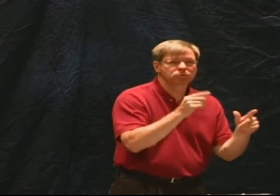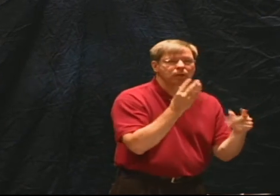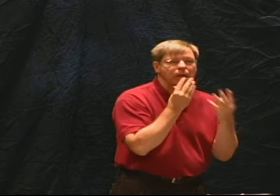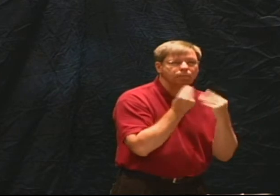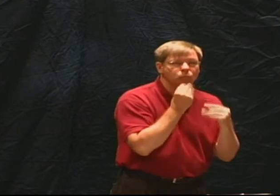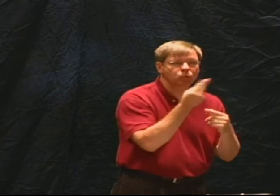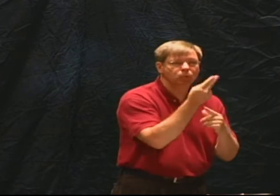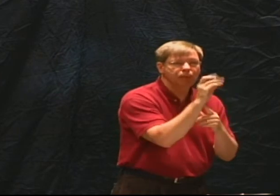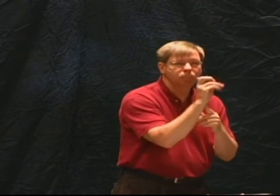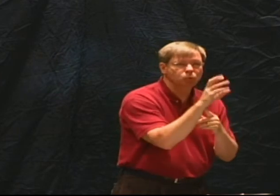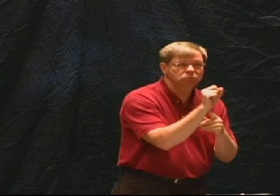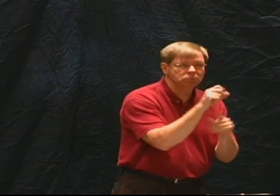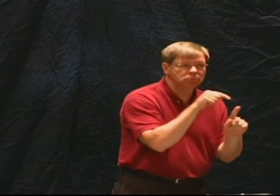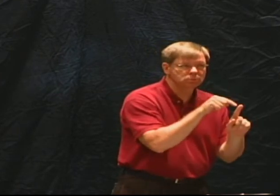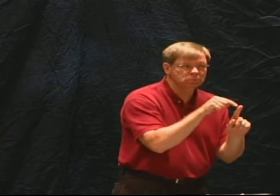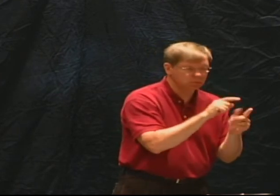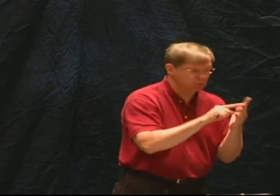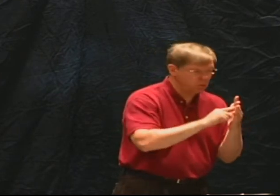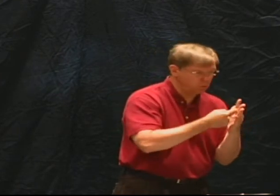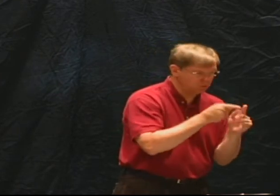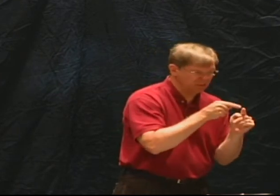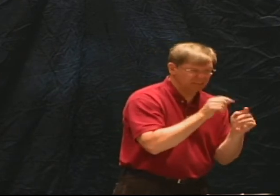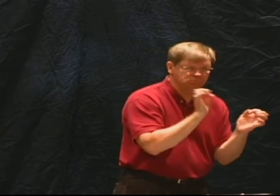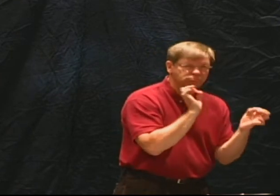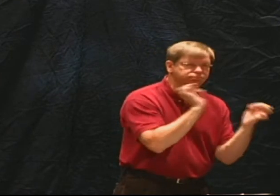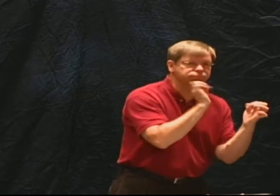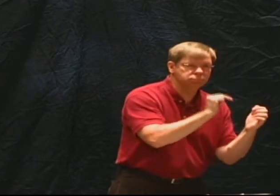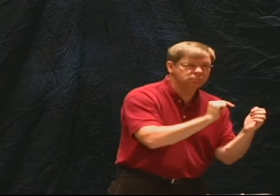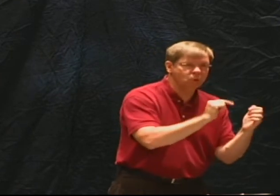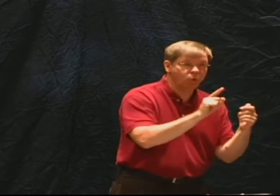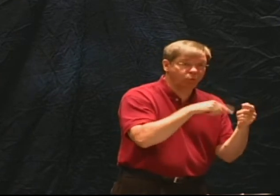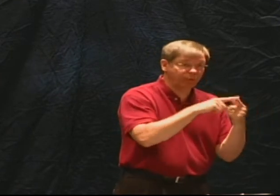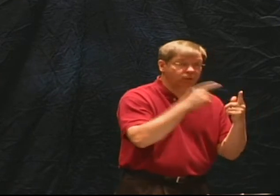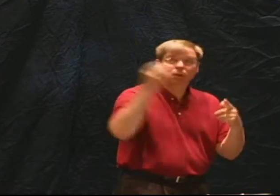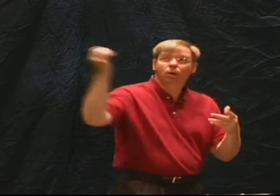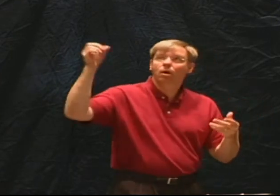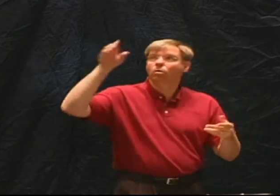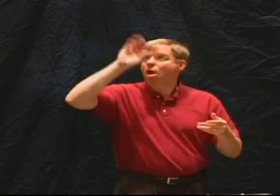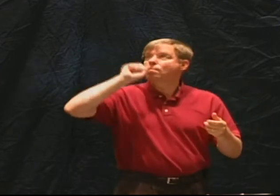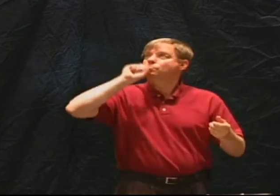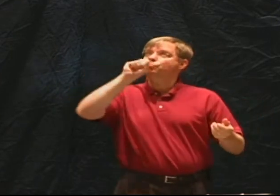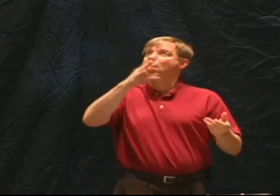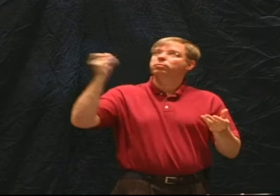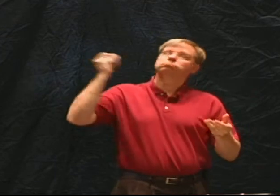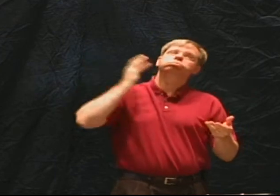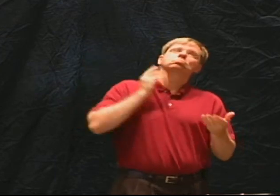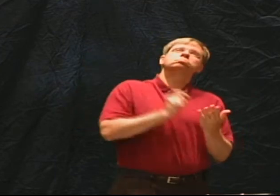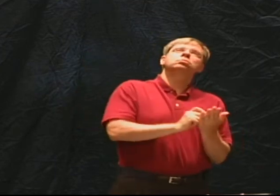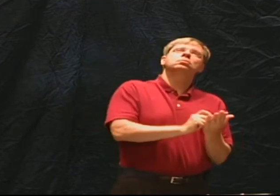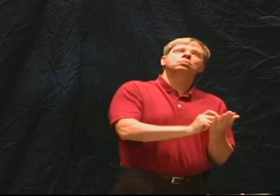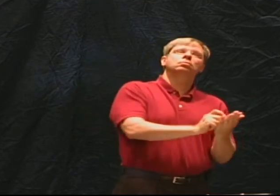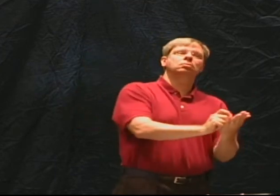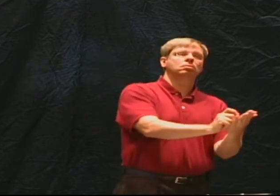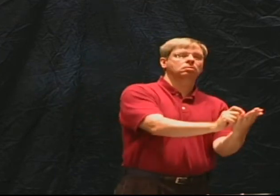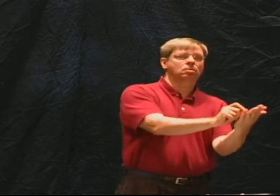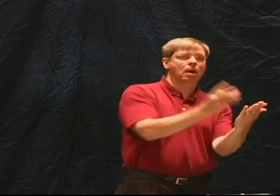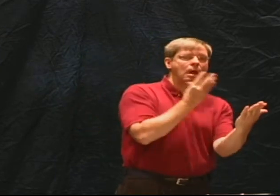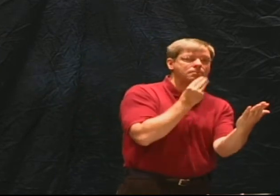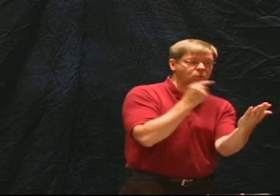the Old Testament was written in Hebrew and in those original Hebrew writings from the pen of the author